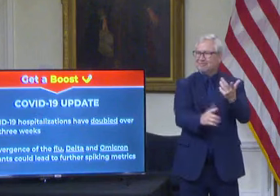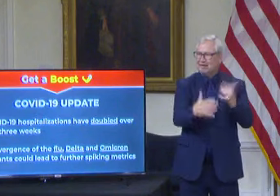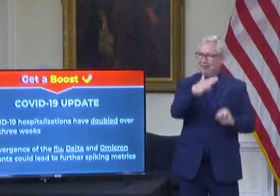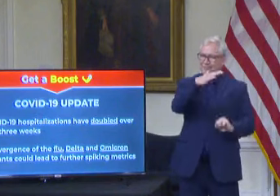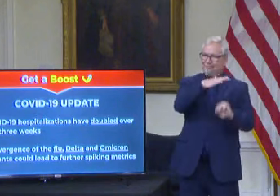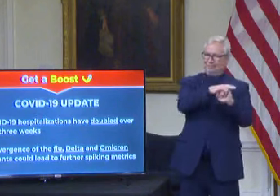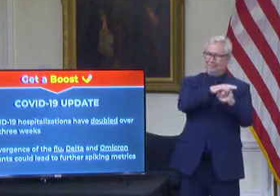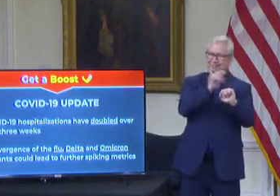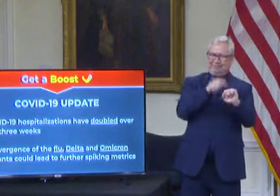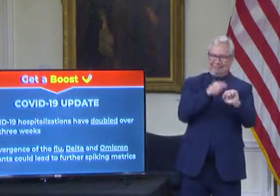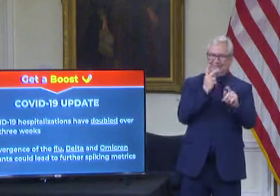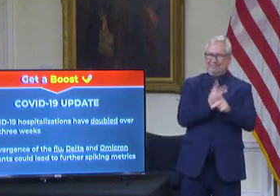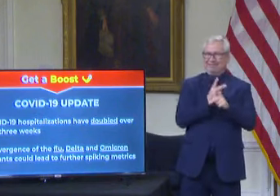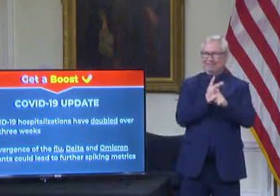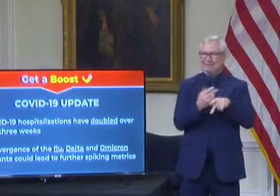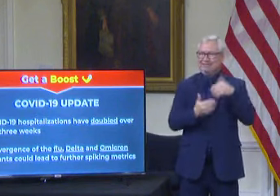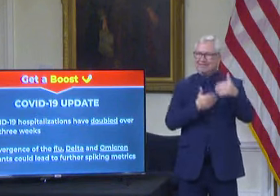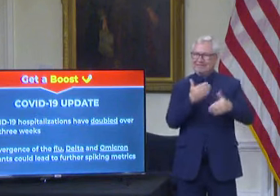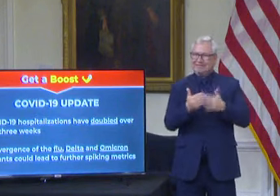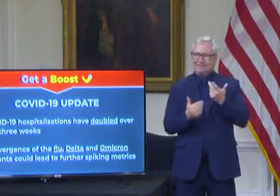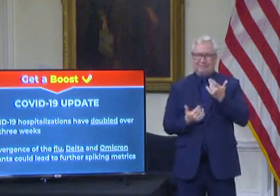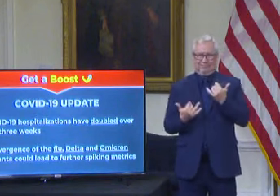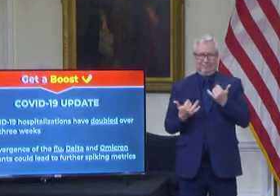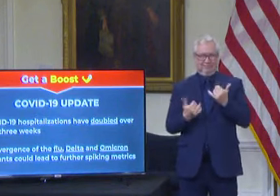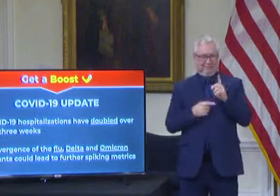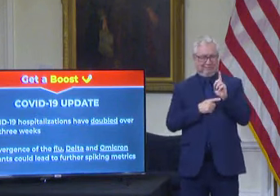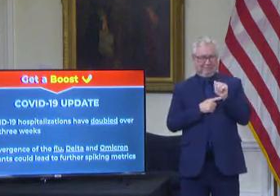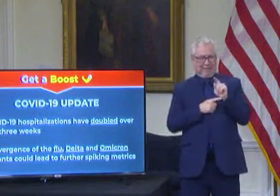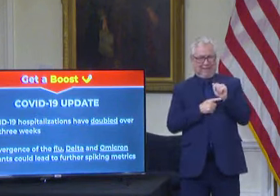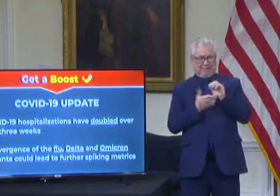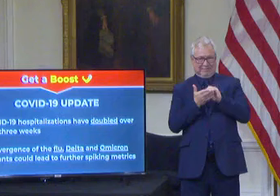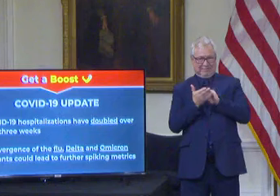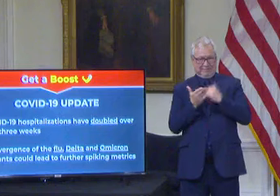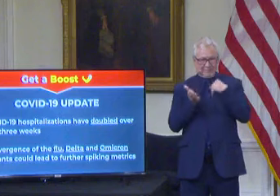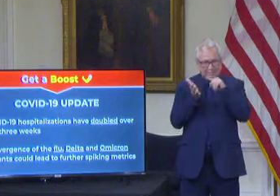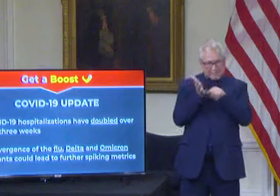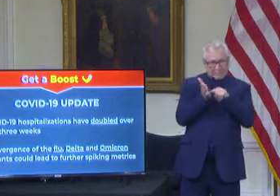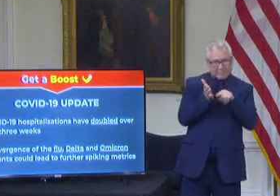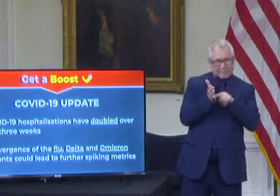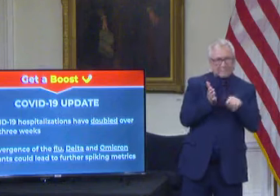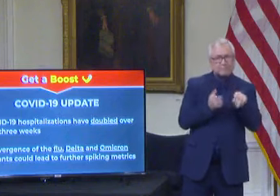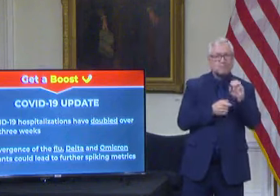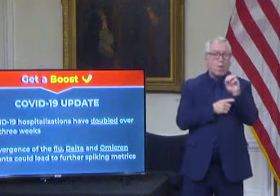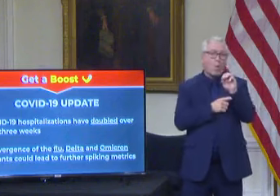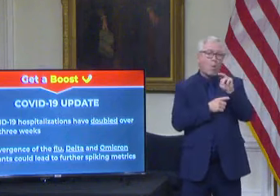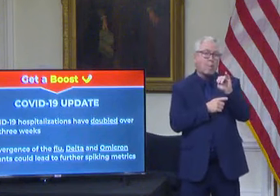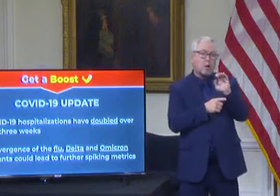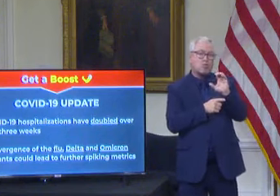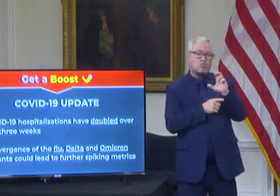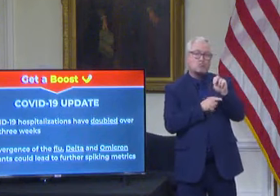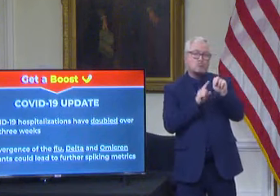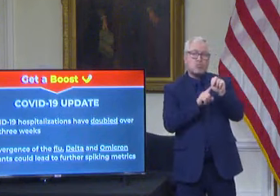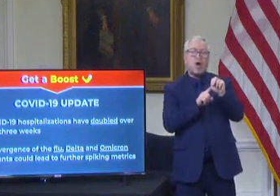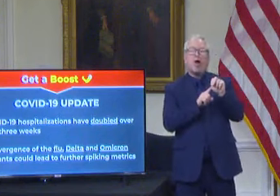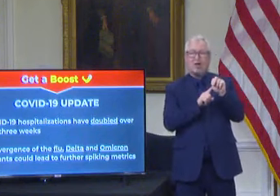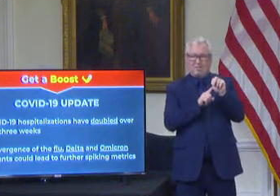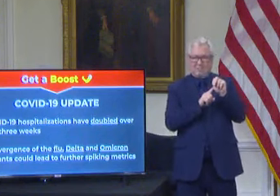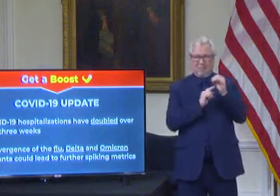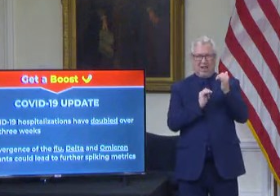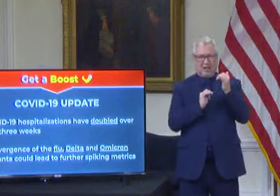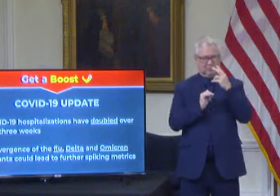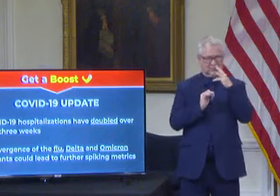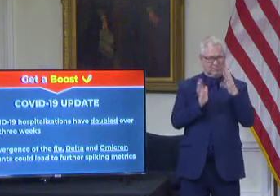Based on all the preliminary data Omicron is believed to be potentially four times more transmissible